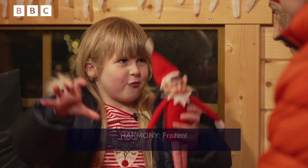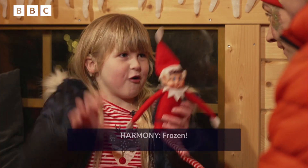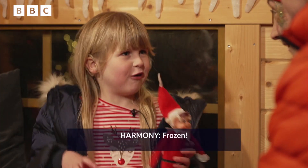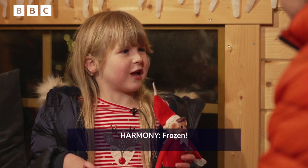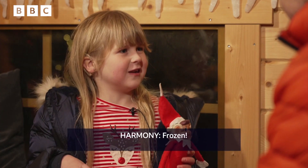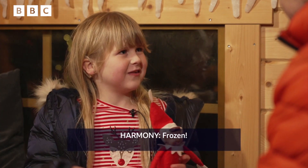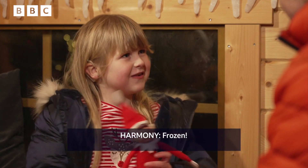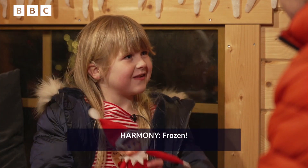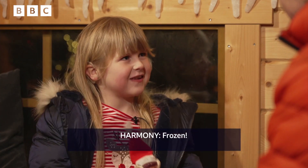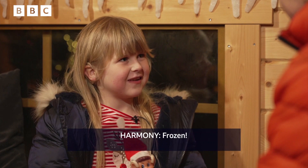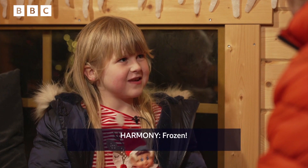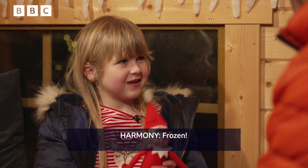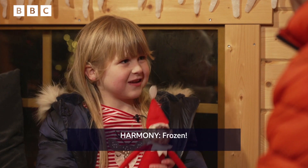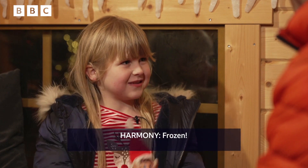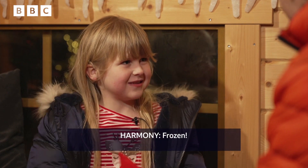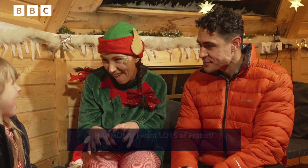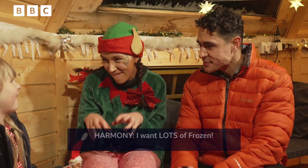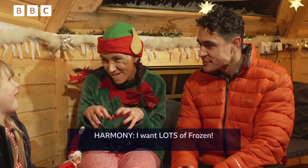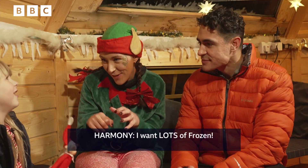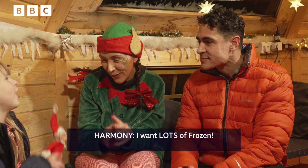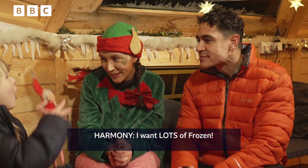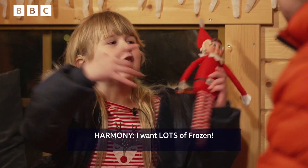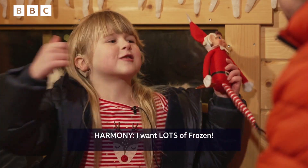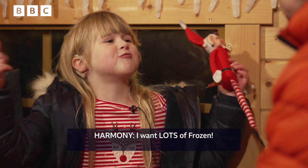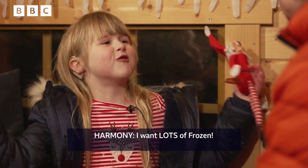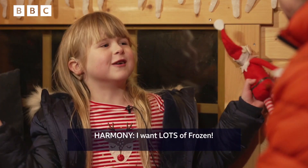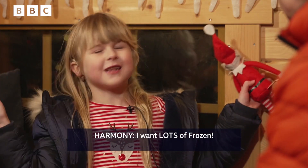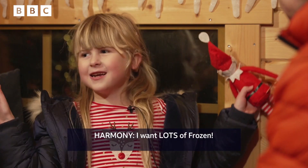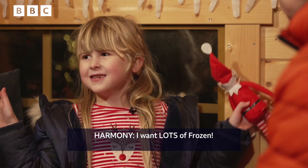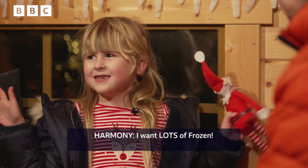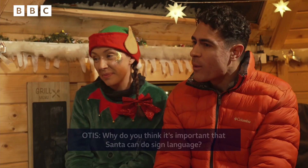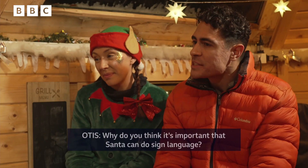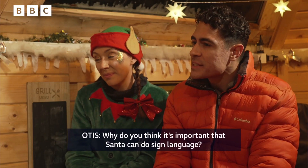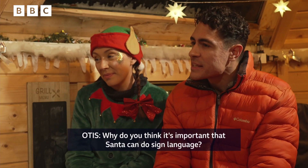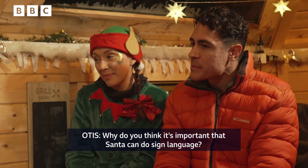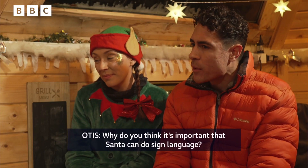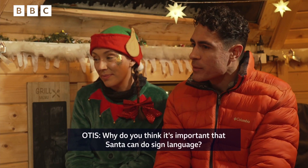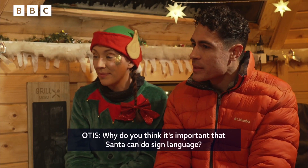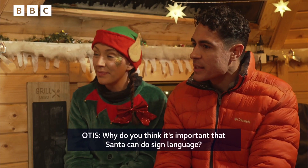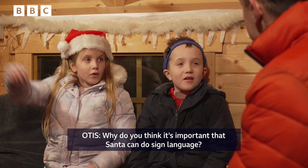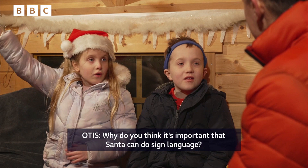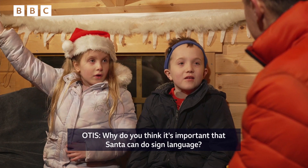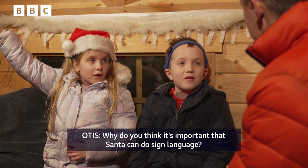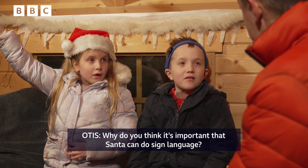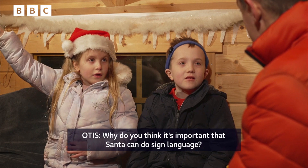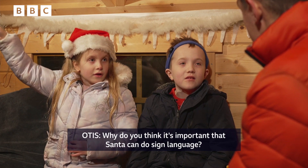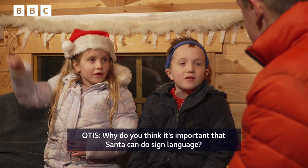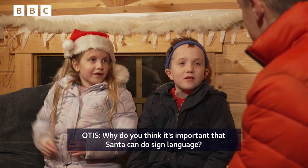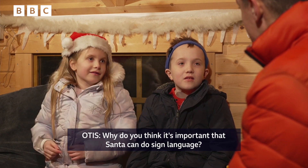Frozen. Frozen. I want lots of frozen. Why do you think it's important that Santa can do sign